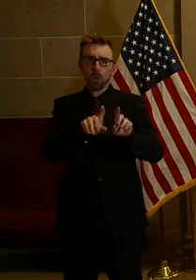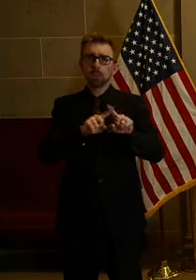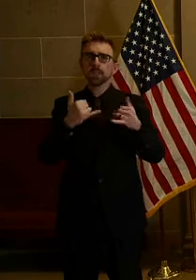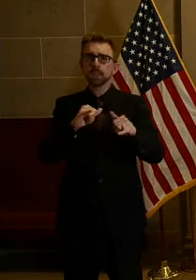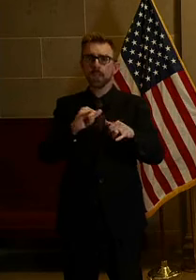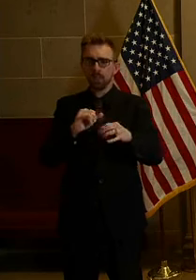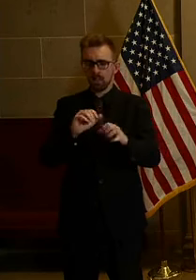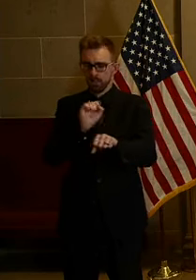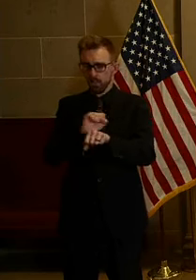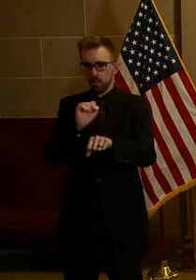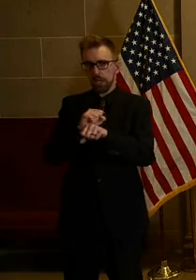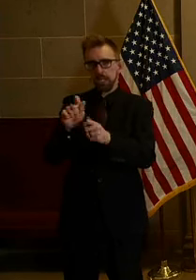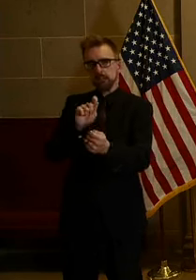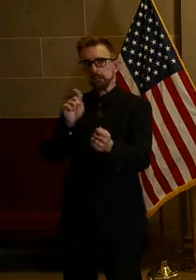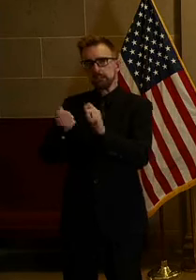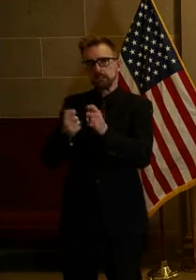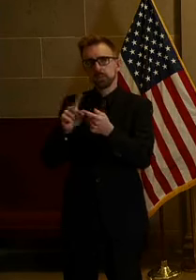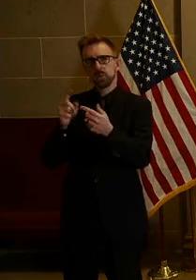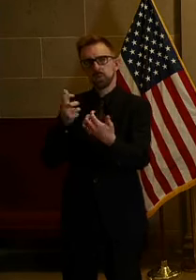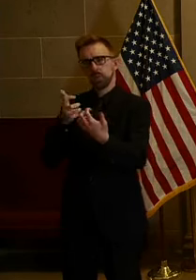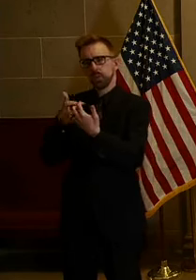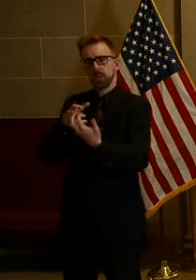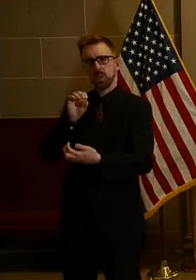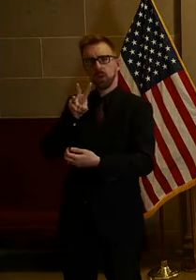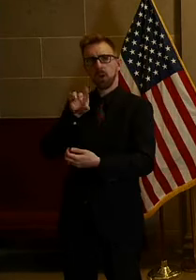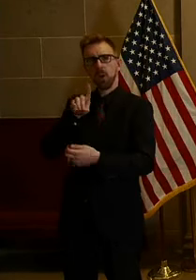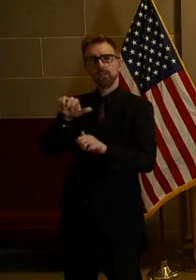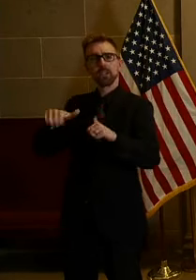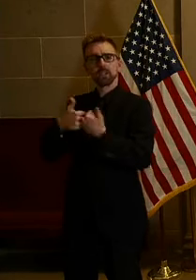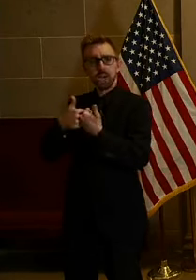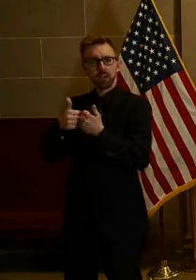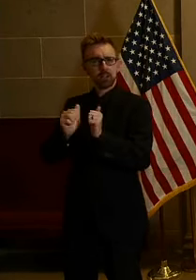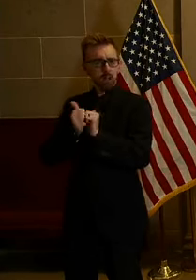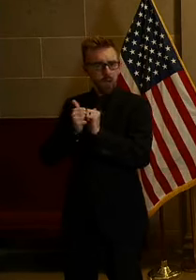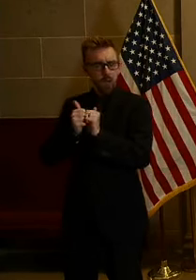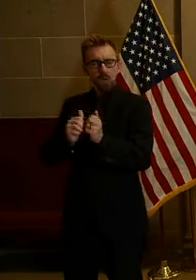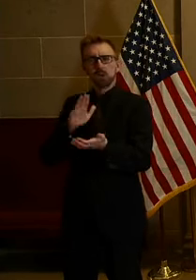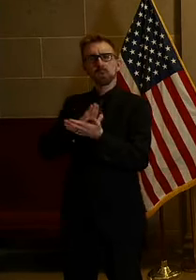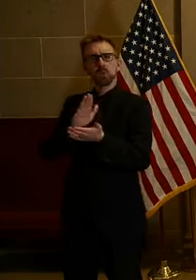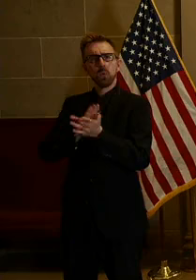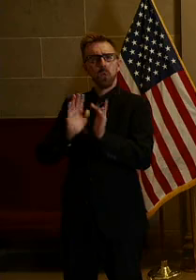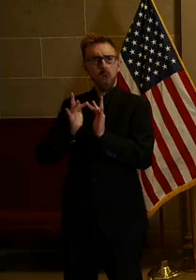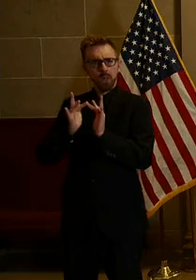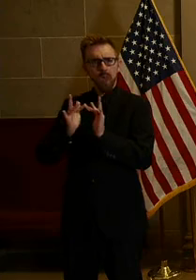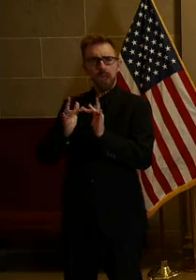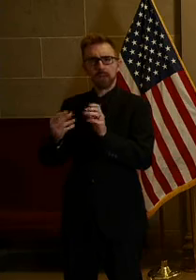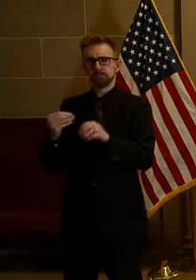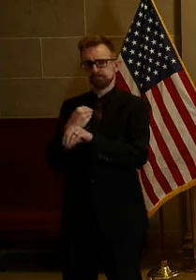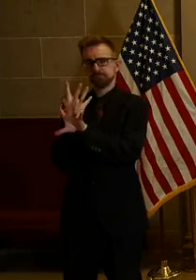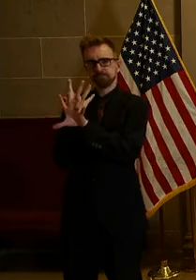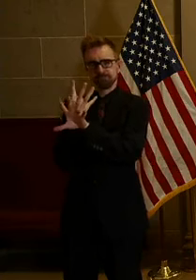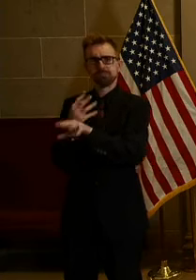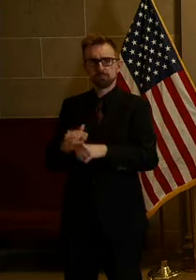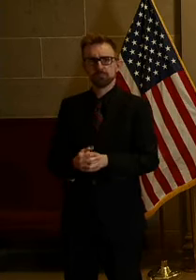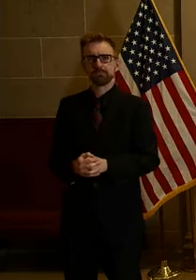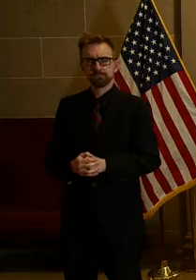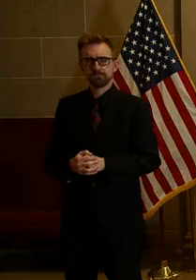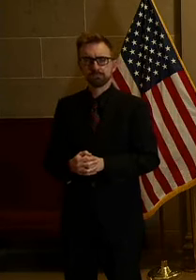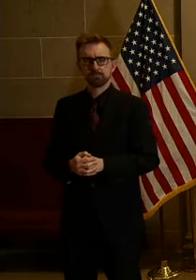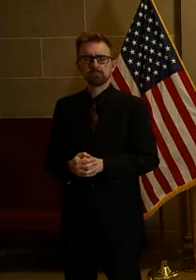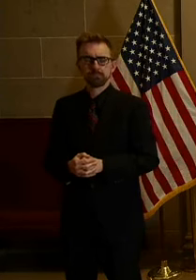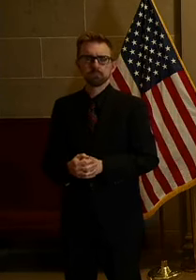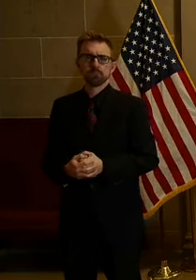meet the COVID-19 challenge by delivering courses and resources in new ways such as moving to online